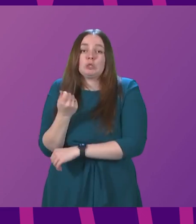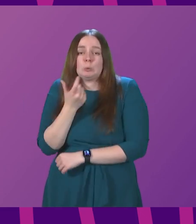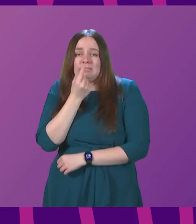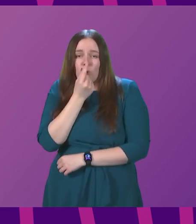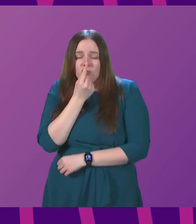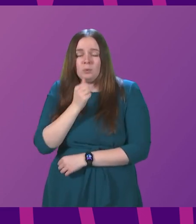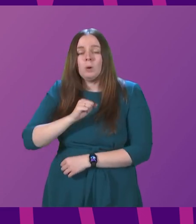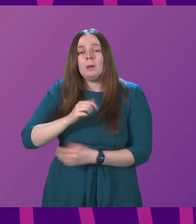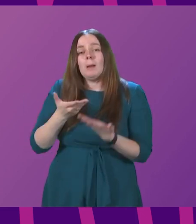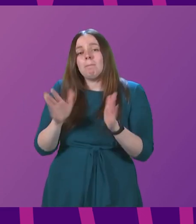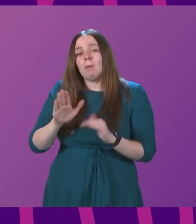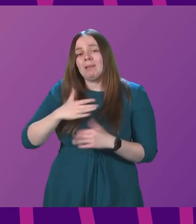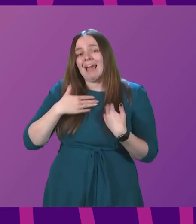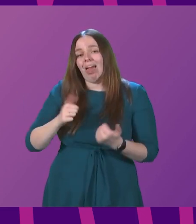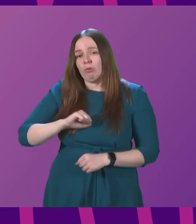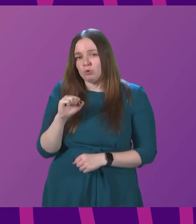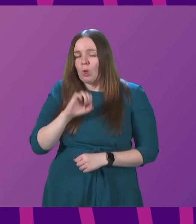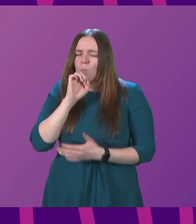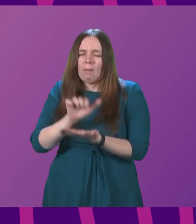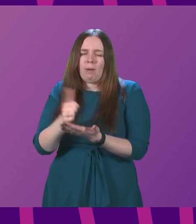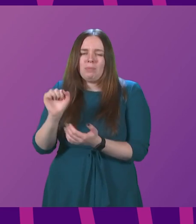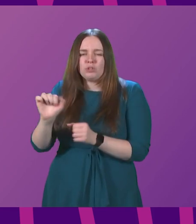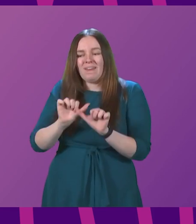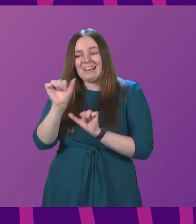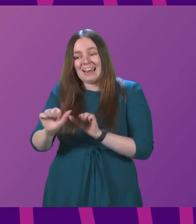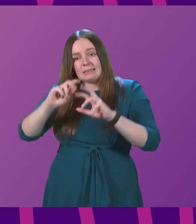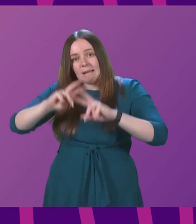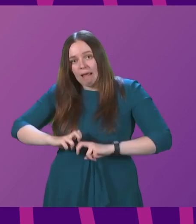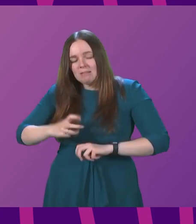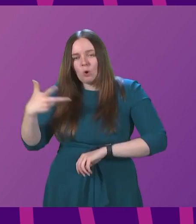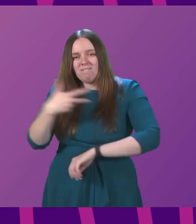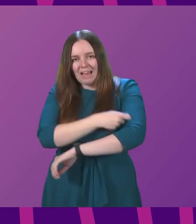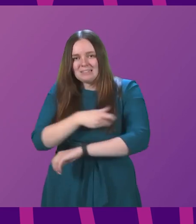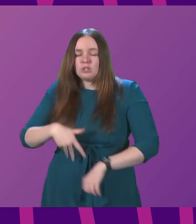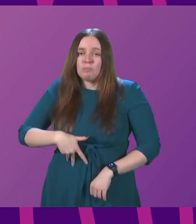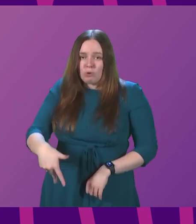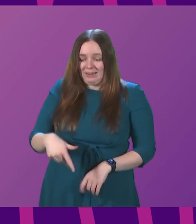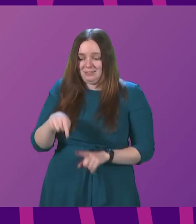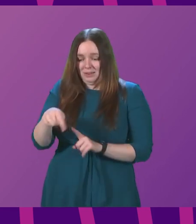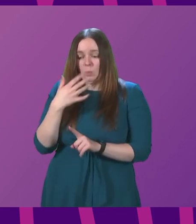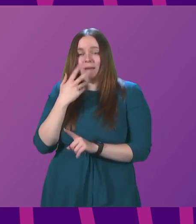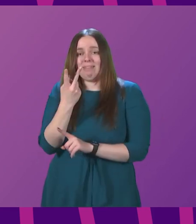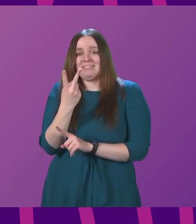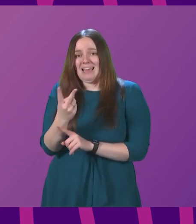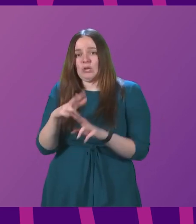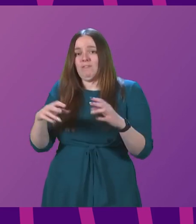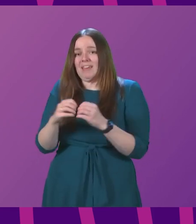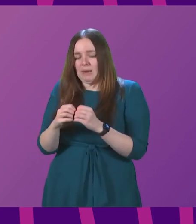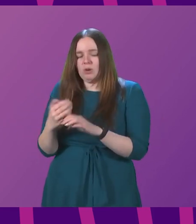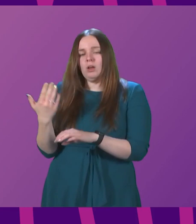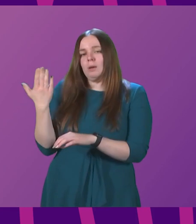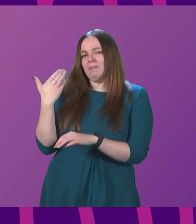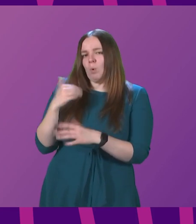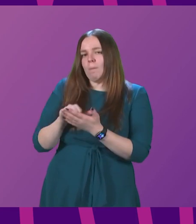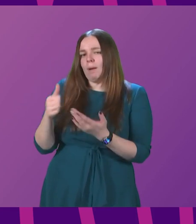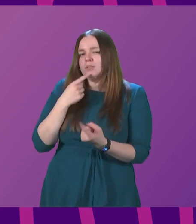Public Health Scotland will publish their next analysis of vaccinations and pregnancy on the 2nd of February. Previously published